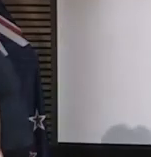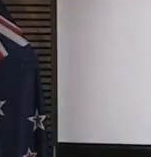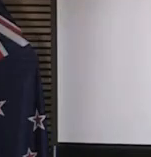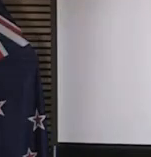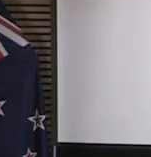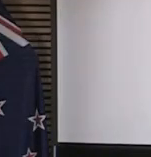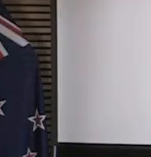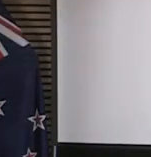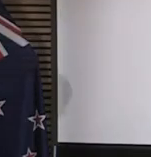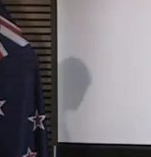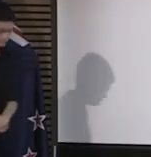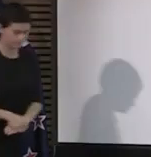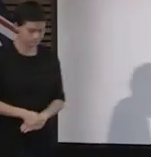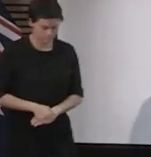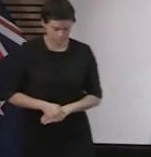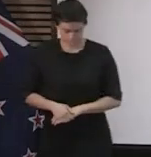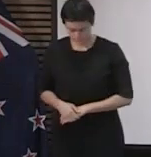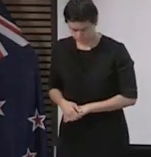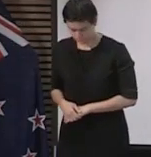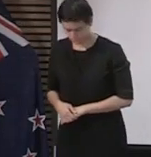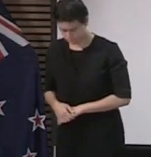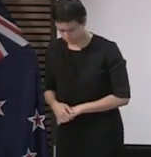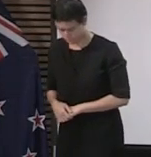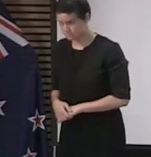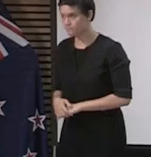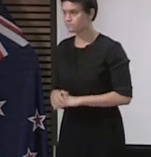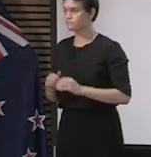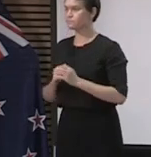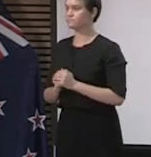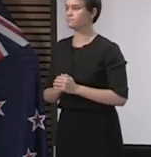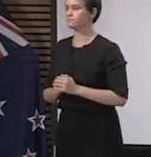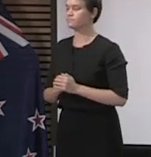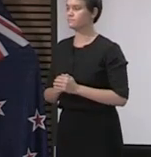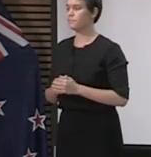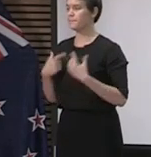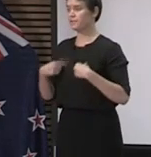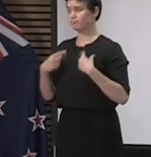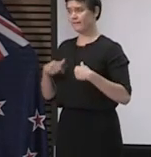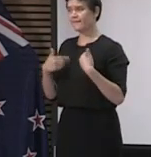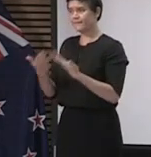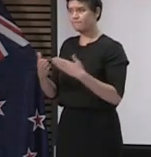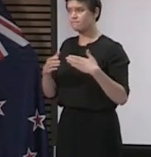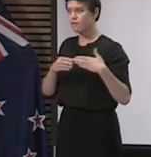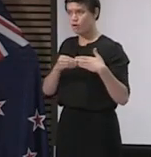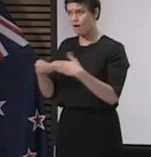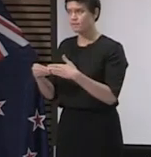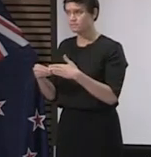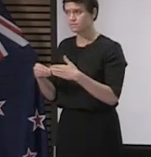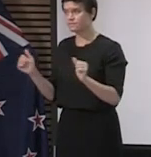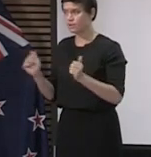second point. There is certainly clear guidance from the Ministry and we've been working on a daily basis with District Health Boards